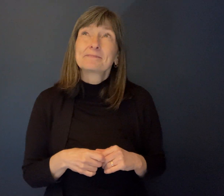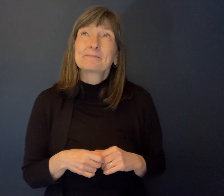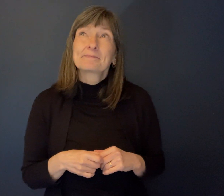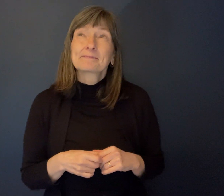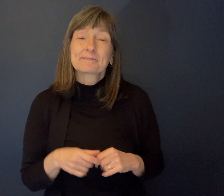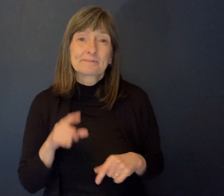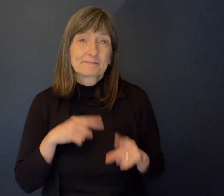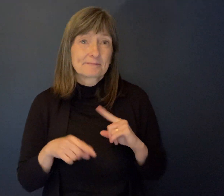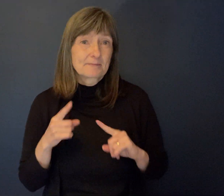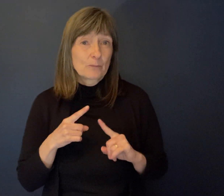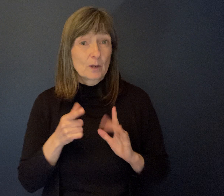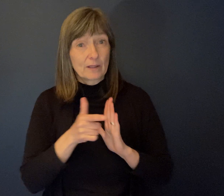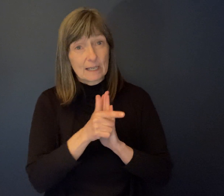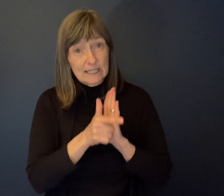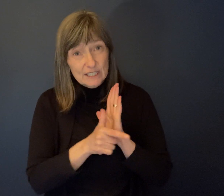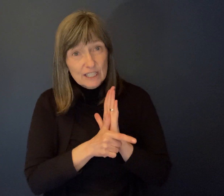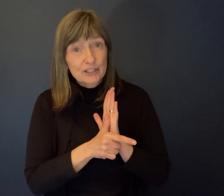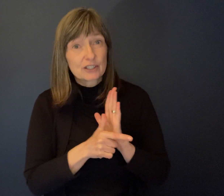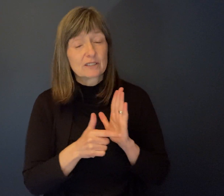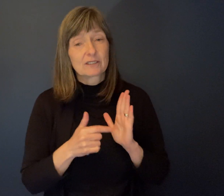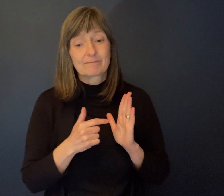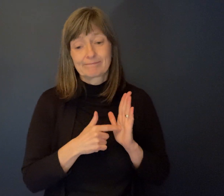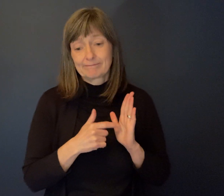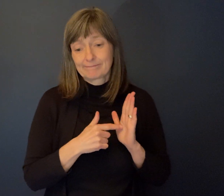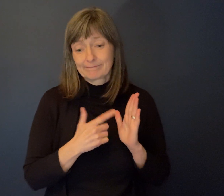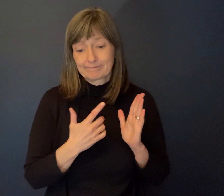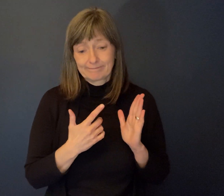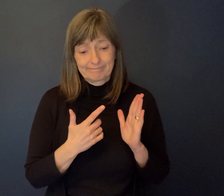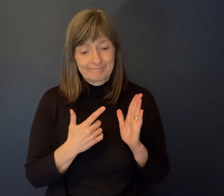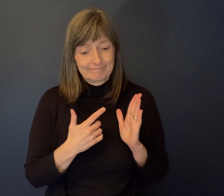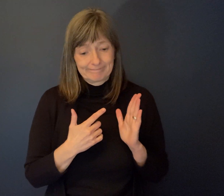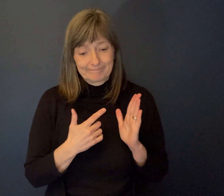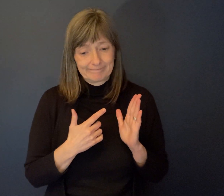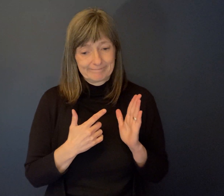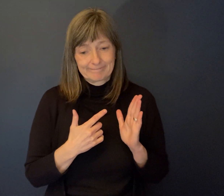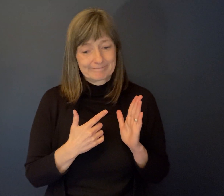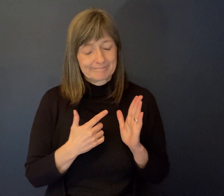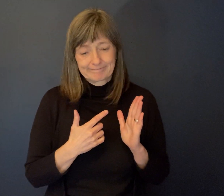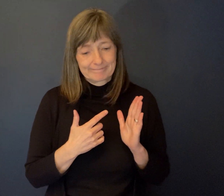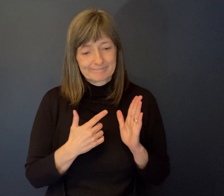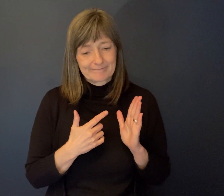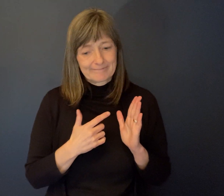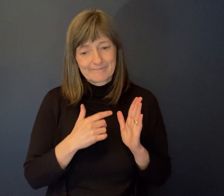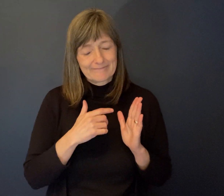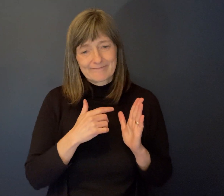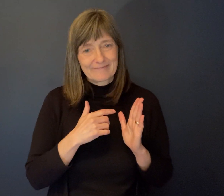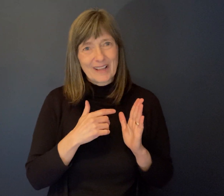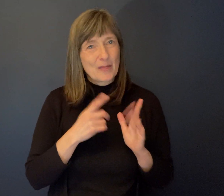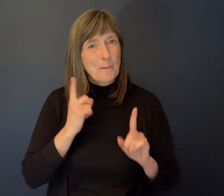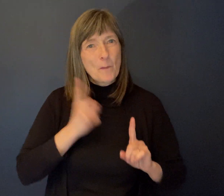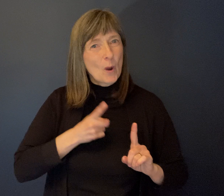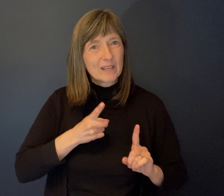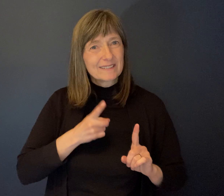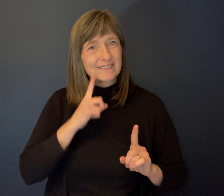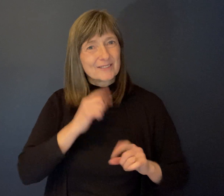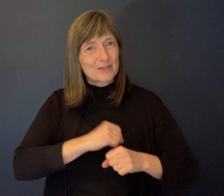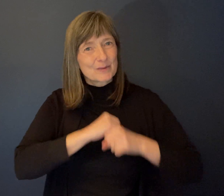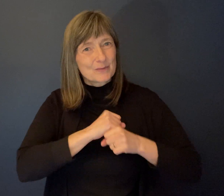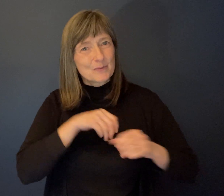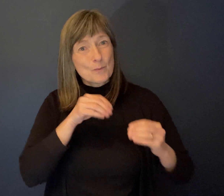the legislation and how it was really falling down in terms of spirit and intent of legislation. In some of the